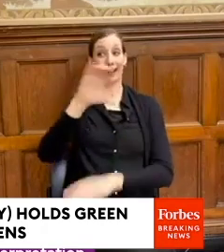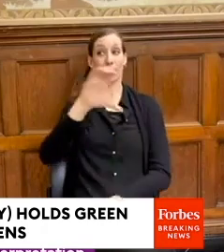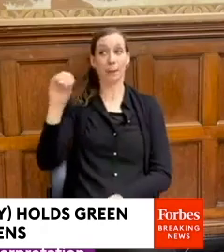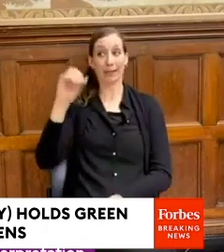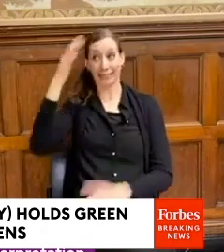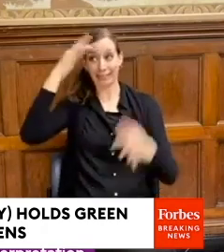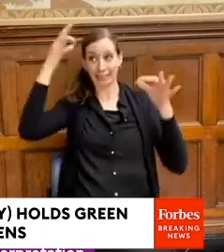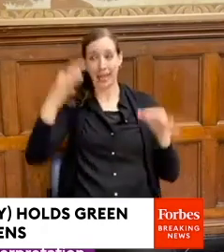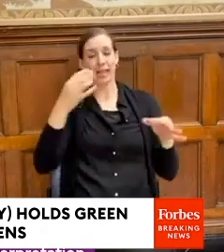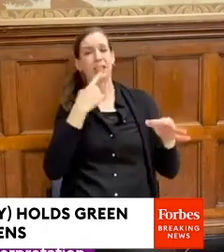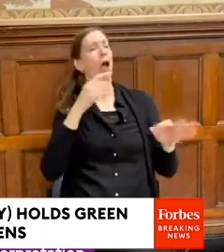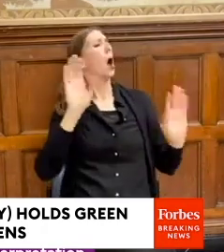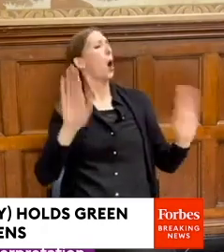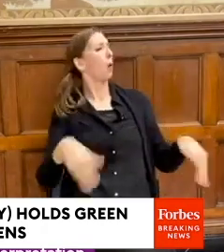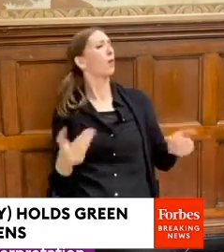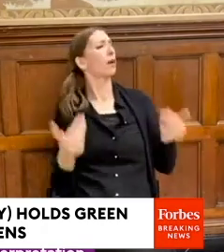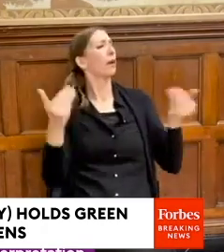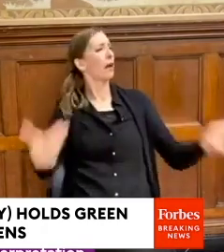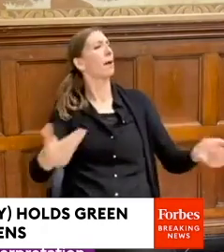hell no.